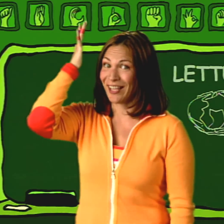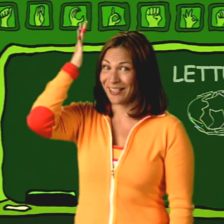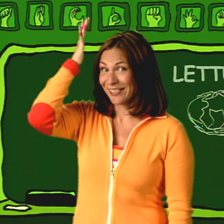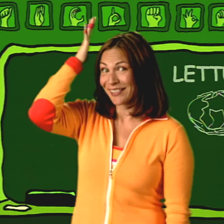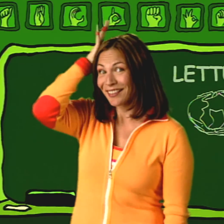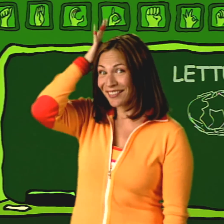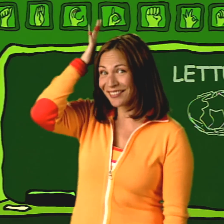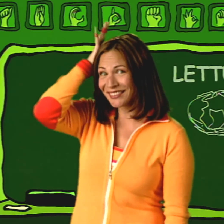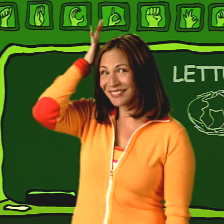lettuce.